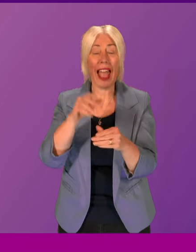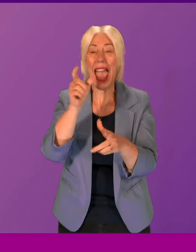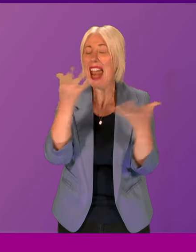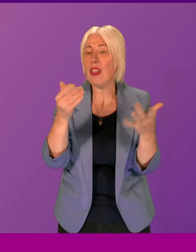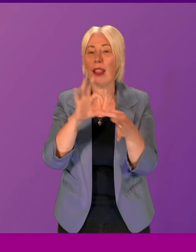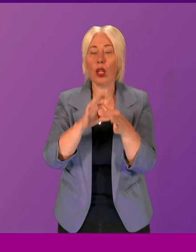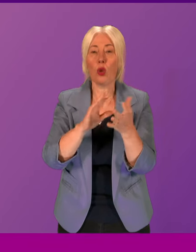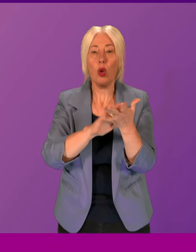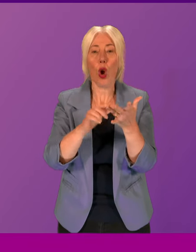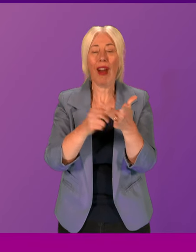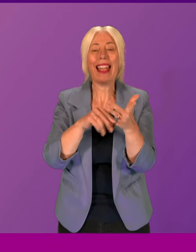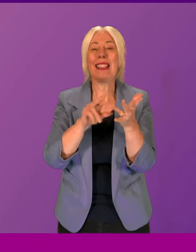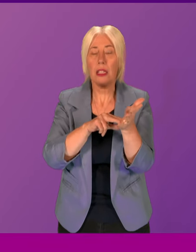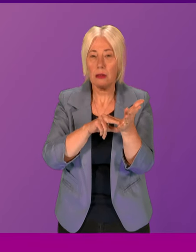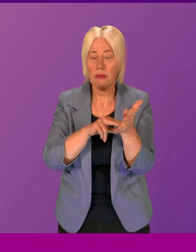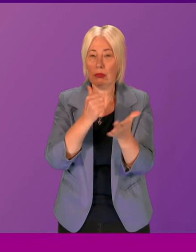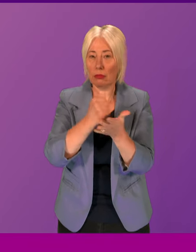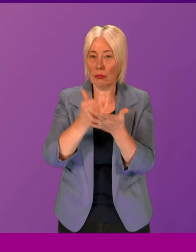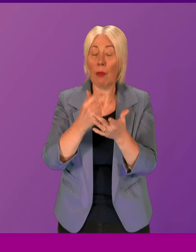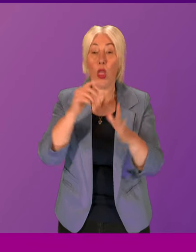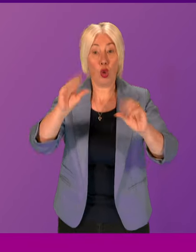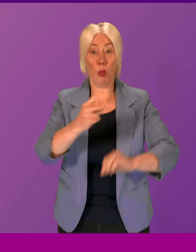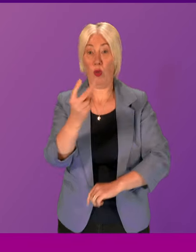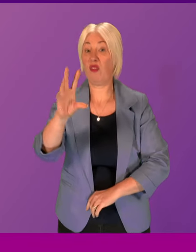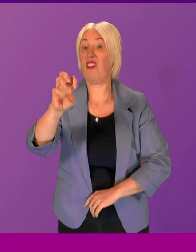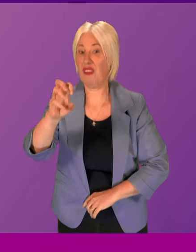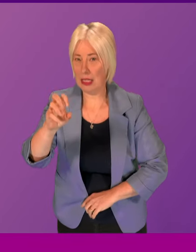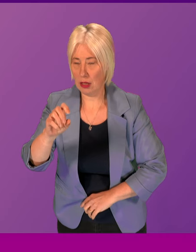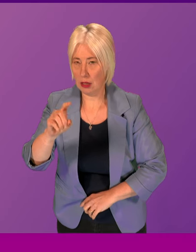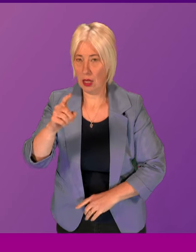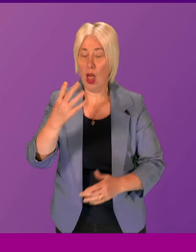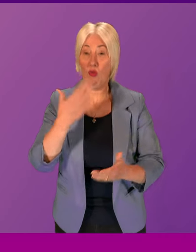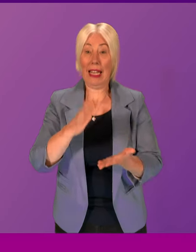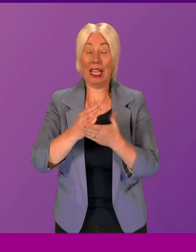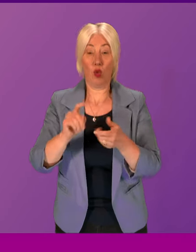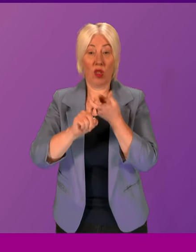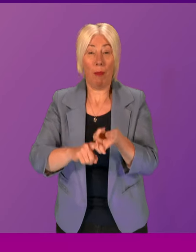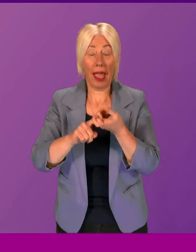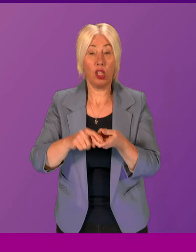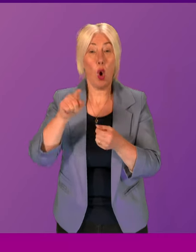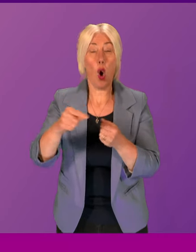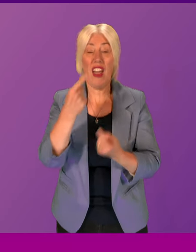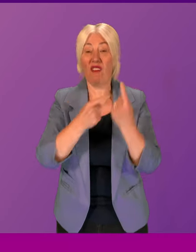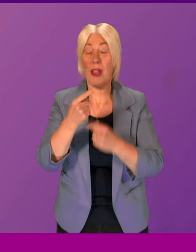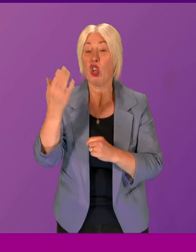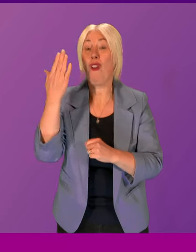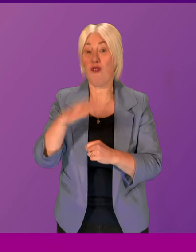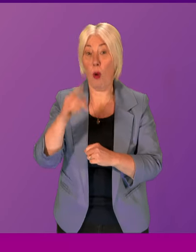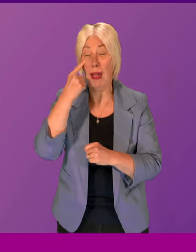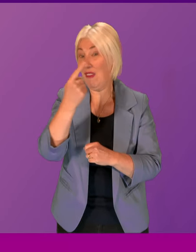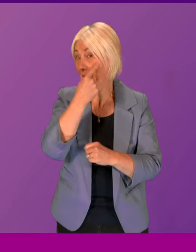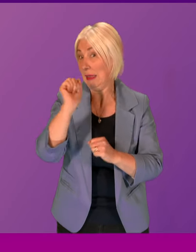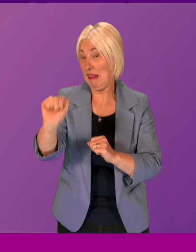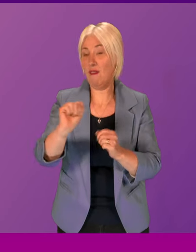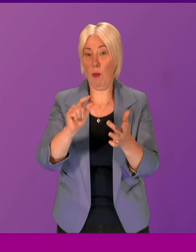And, of course, then they stopped prosecuting cases in 2015 that were sufficiently dependent on Horizon data. In terms of Lord